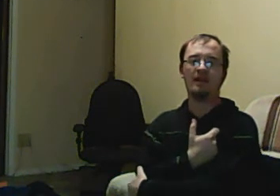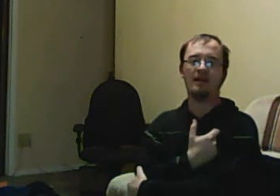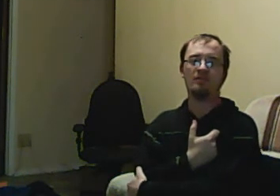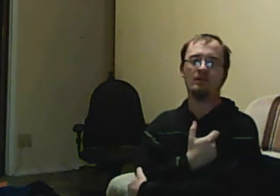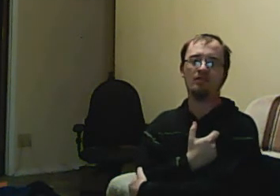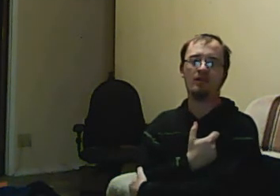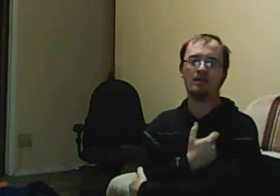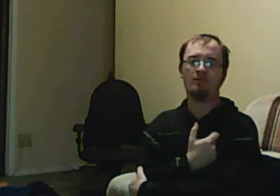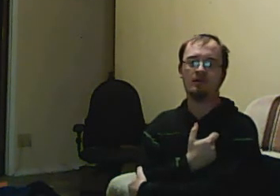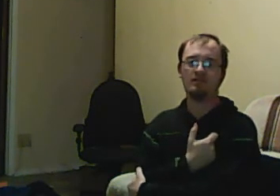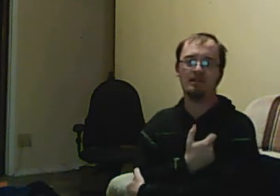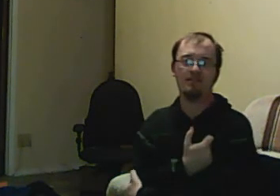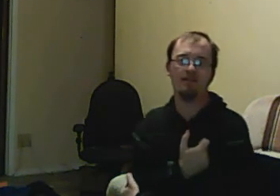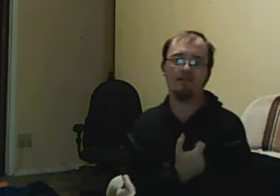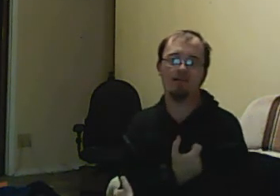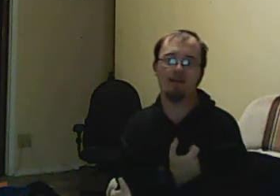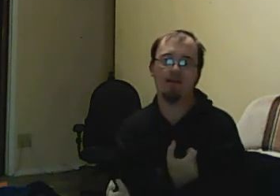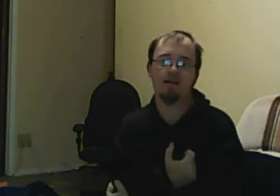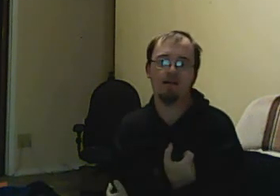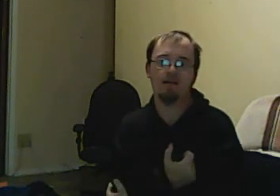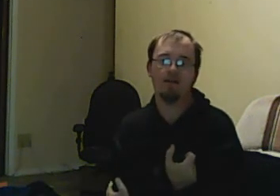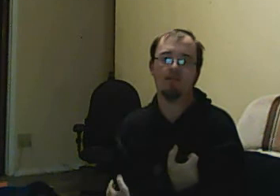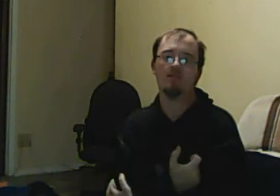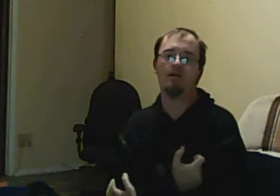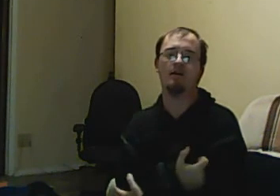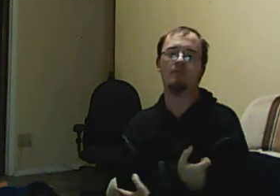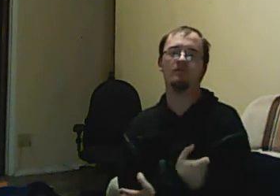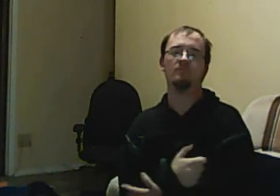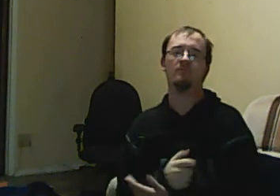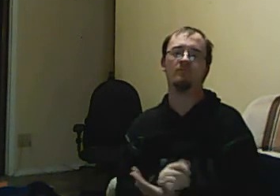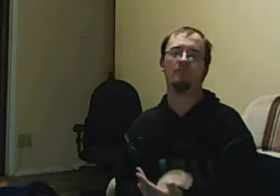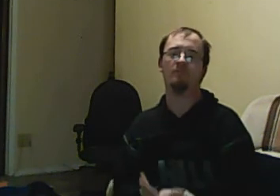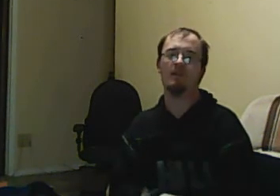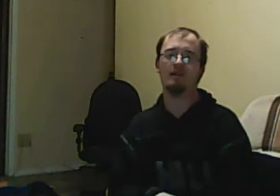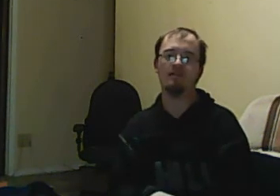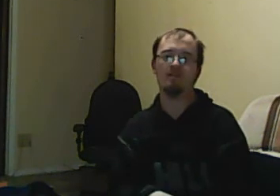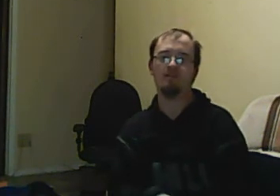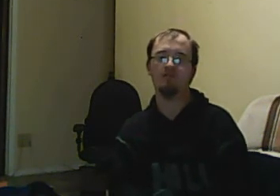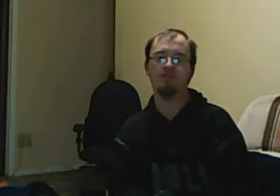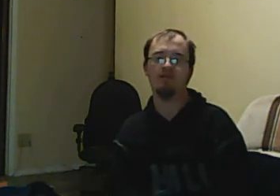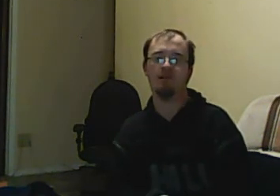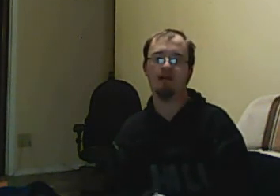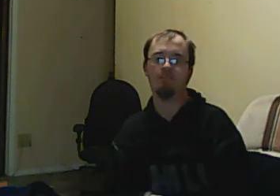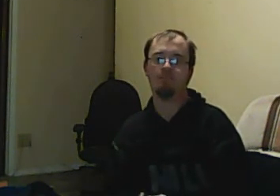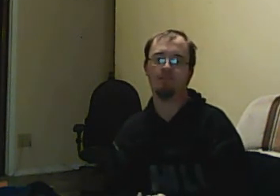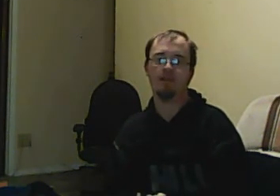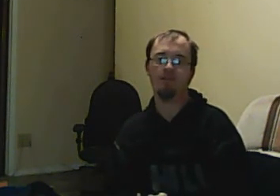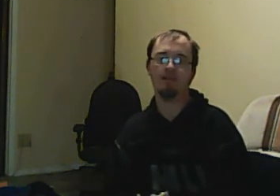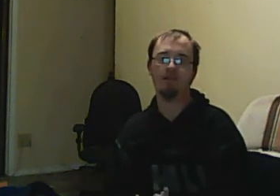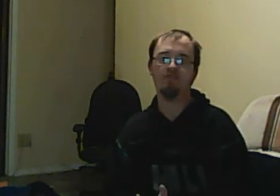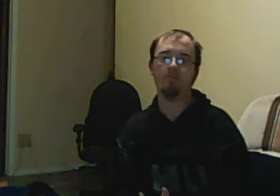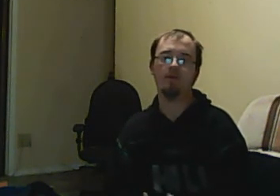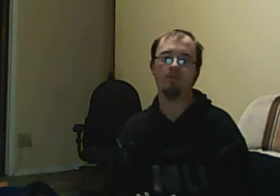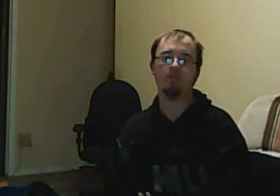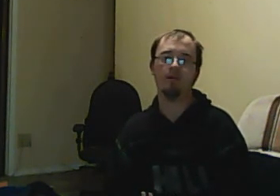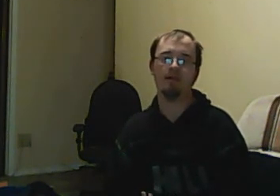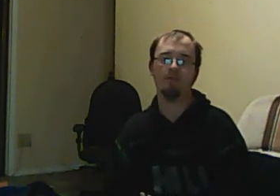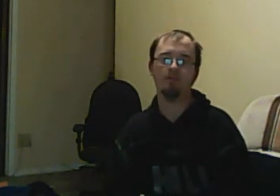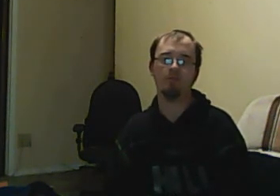it, they had to be created for continuity. So it was making sense to just leave it on. It was uncomfortable, but it helped in a